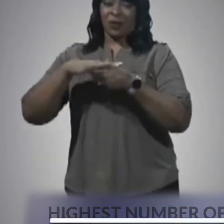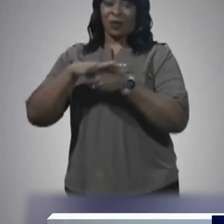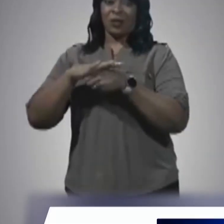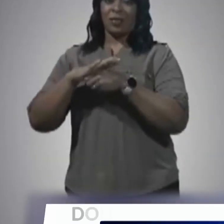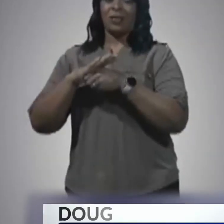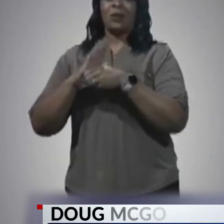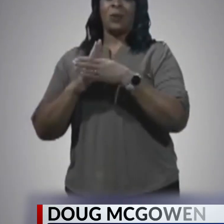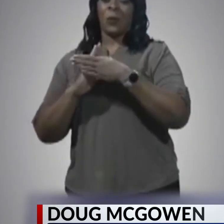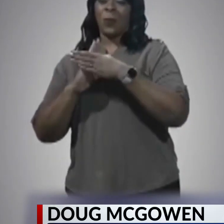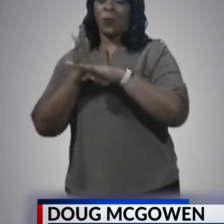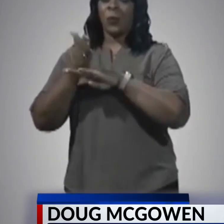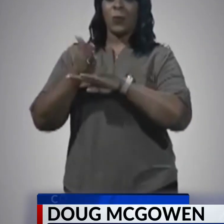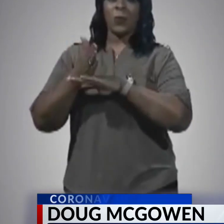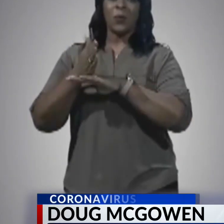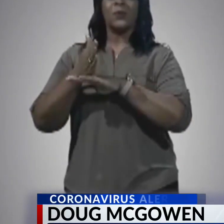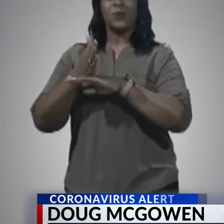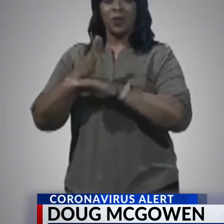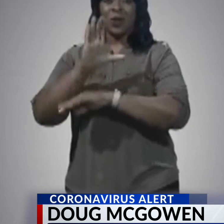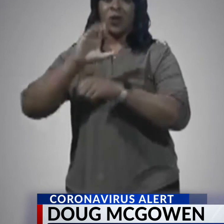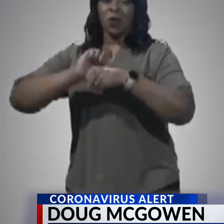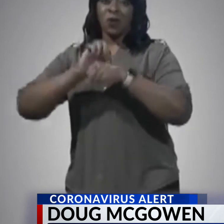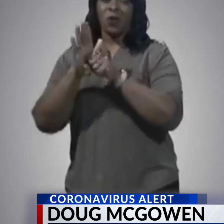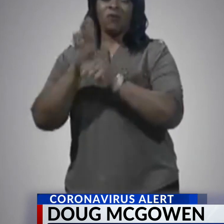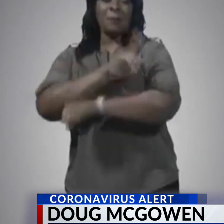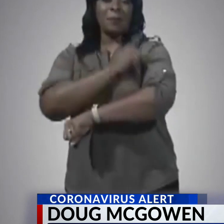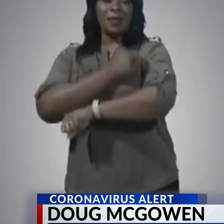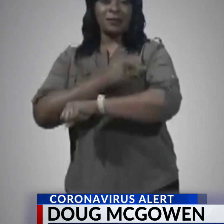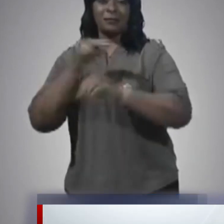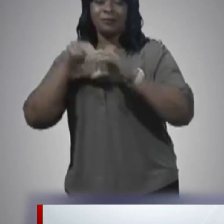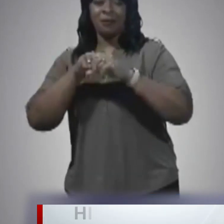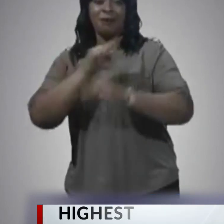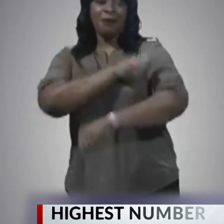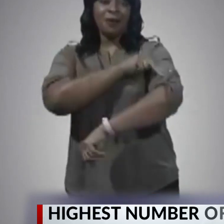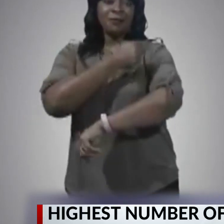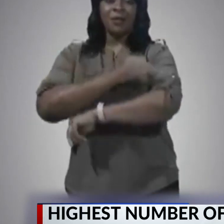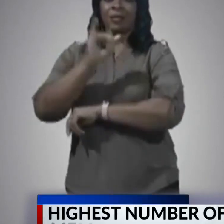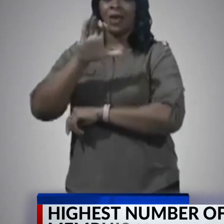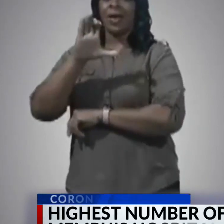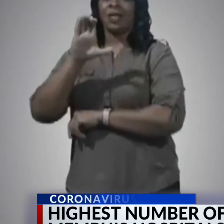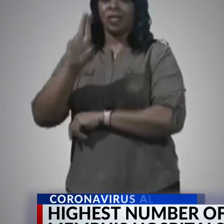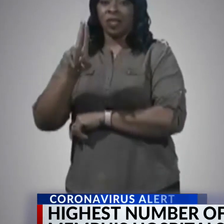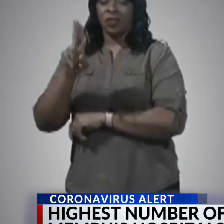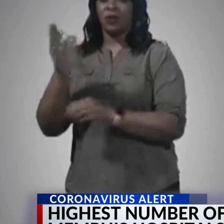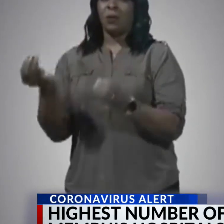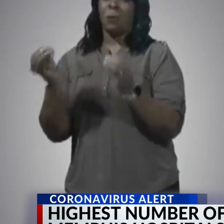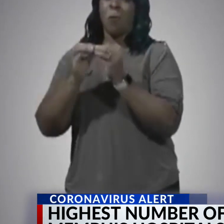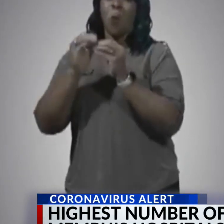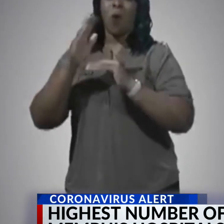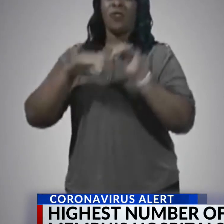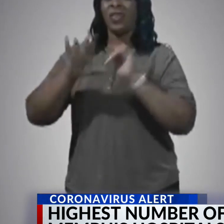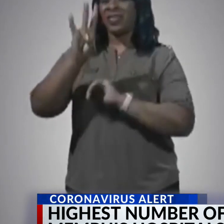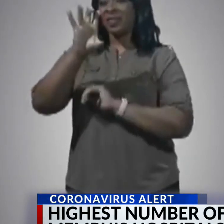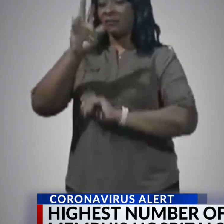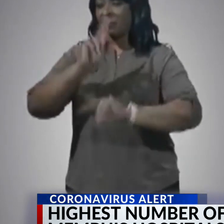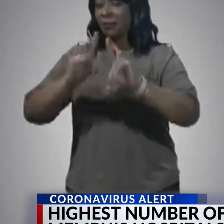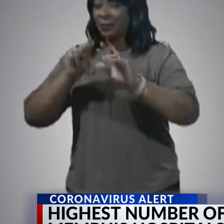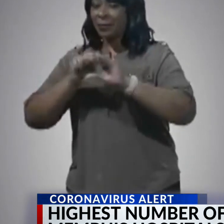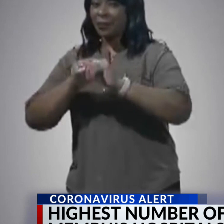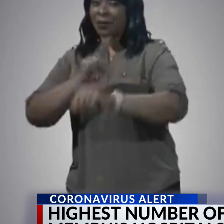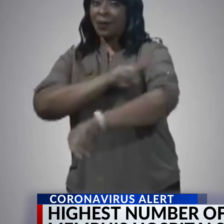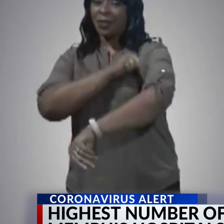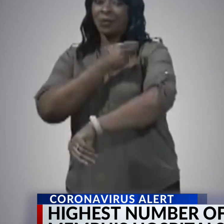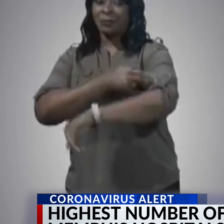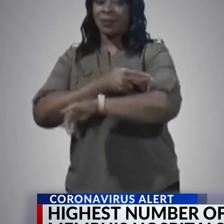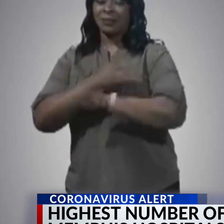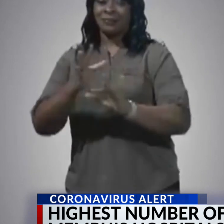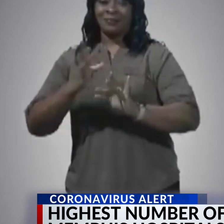surpassed the highest number of COVID patients in the hospital and the ICU this week. We have more than 700 people hospitalized with